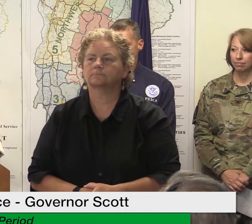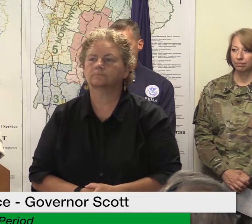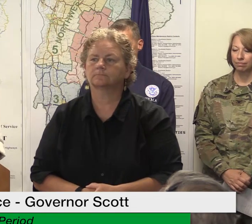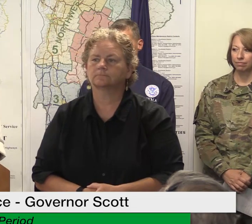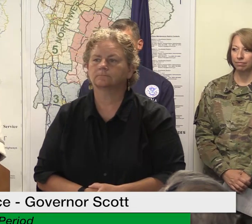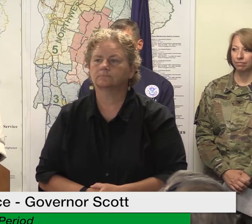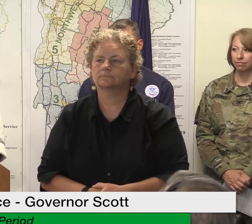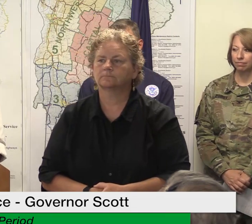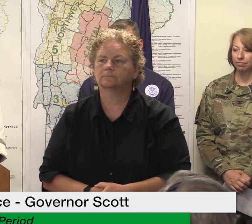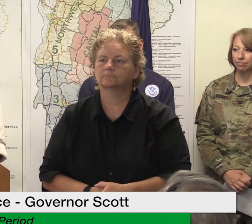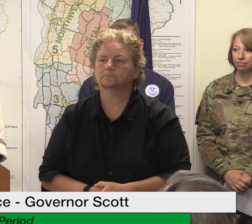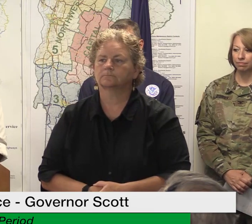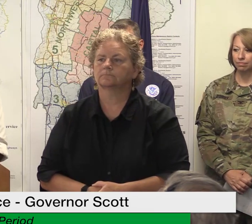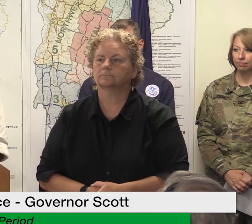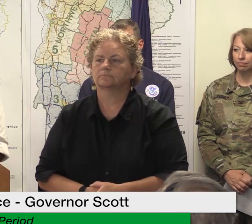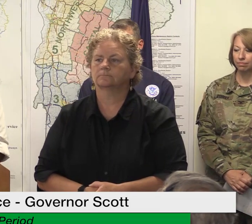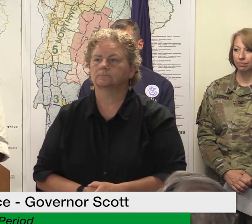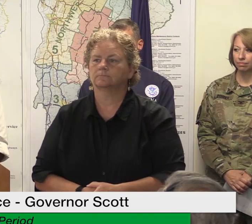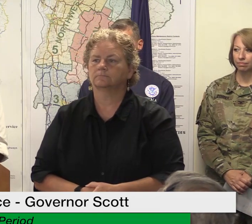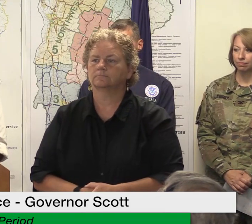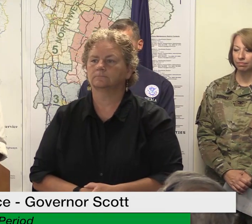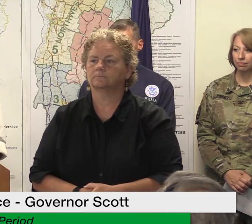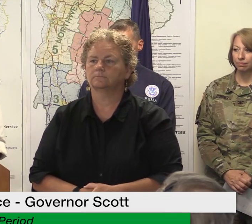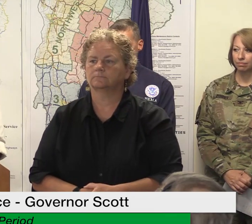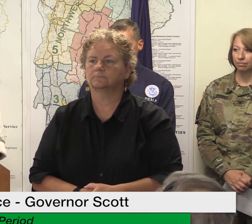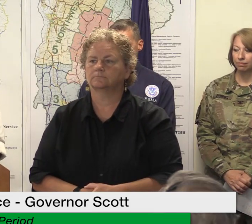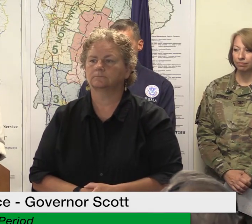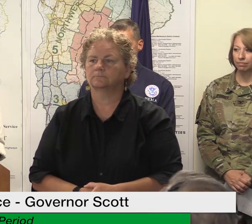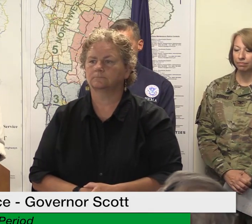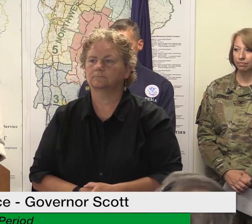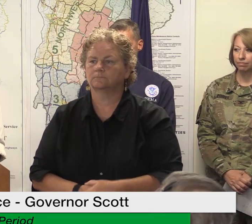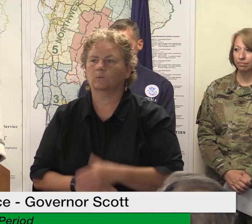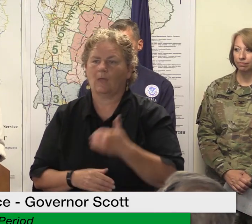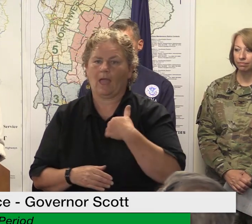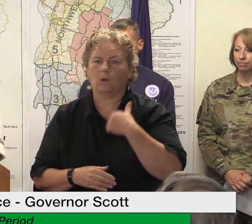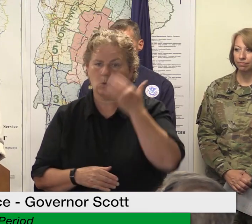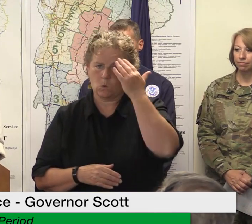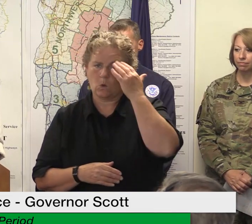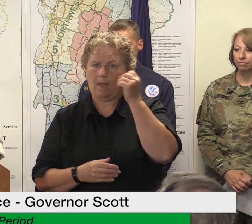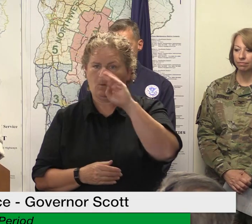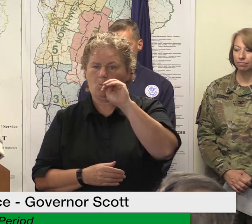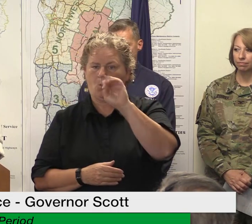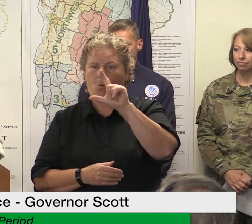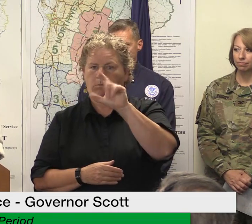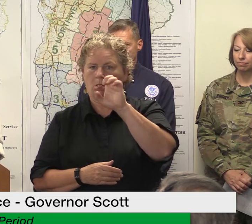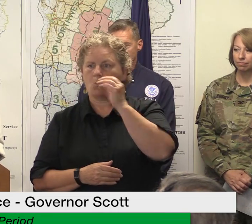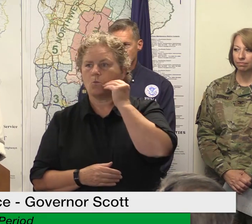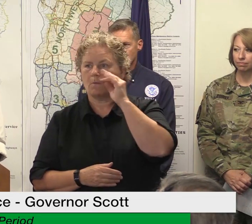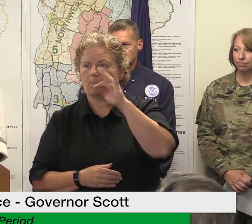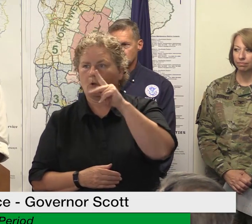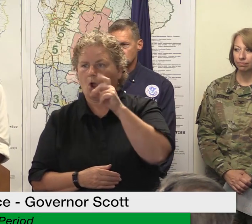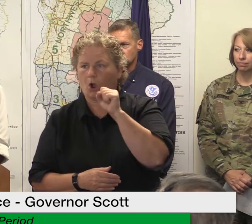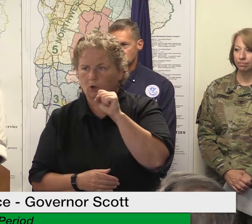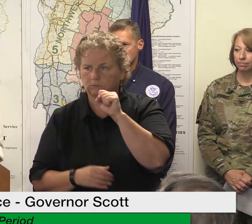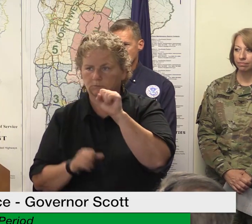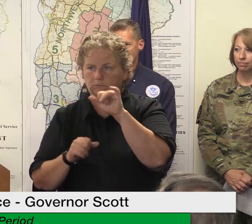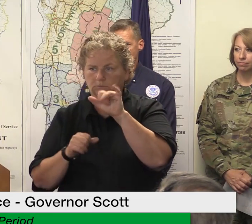number of um of mobile home parks and uh that have been impacted i